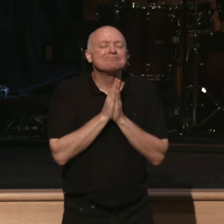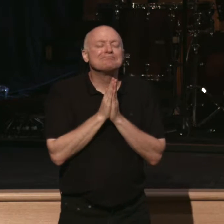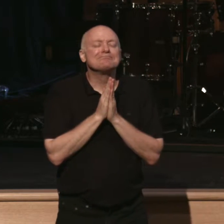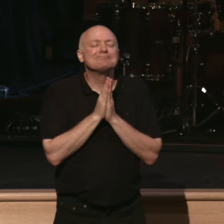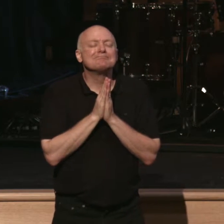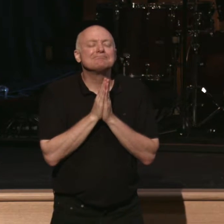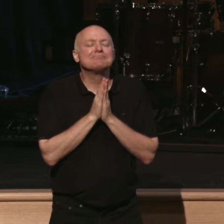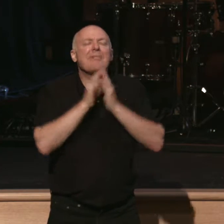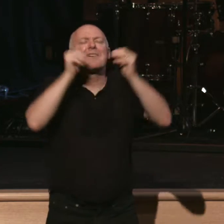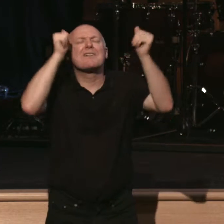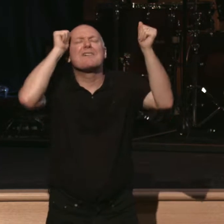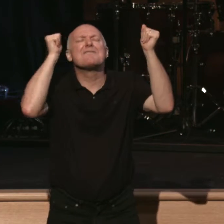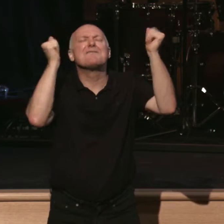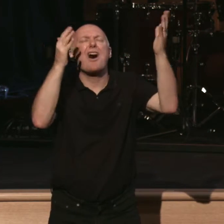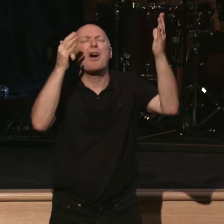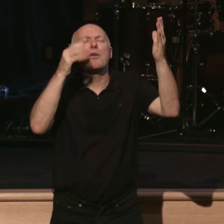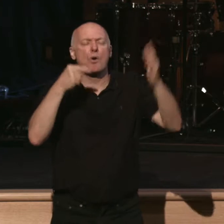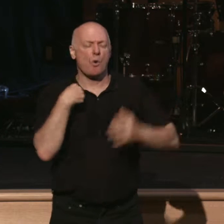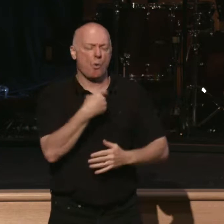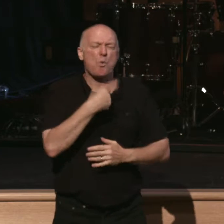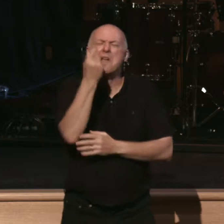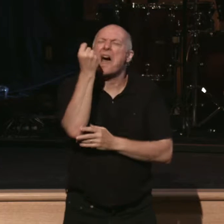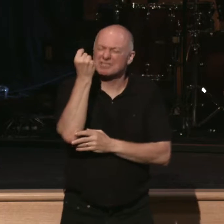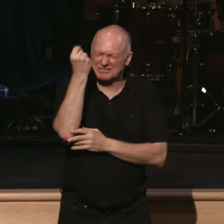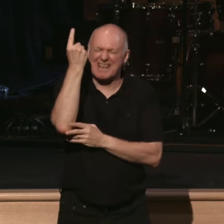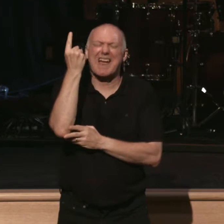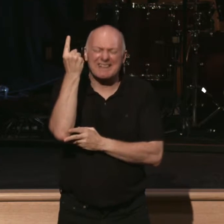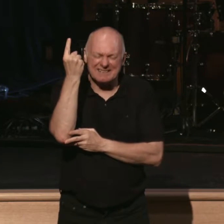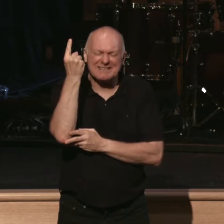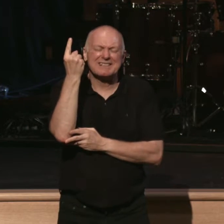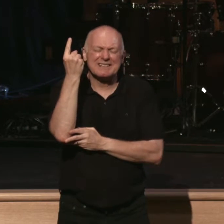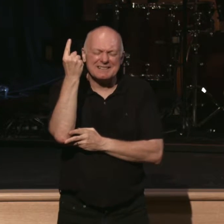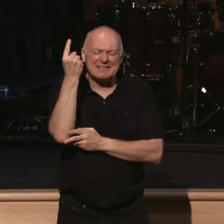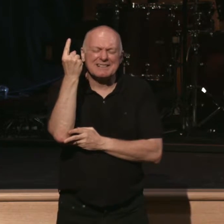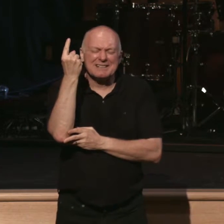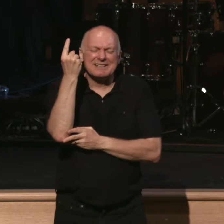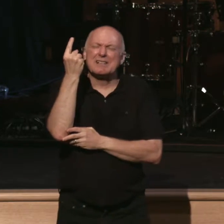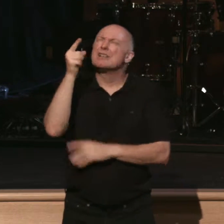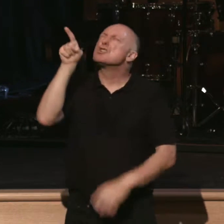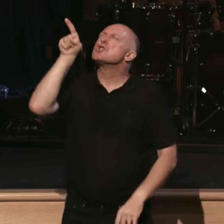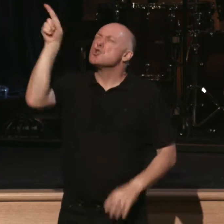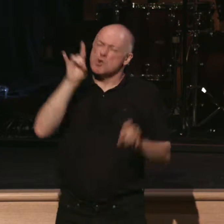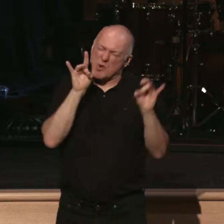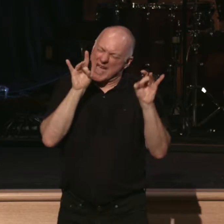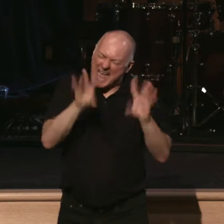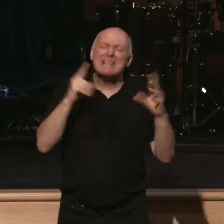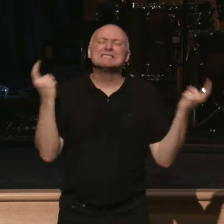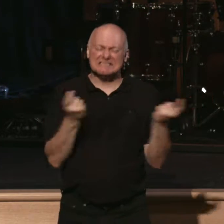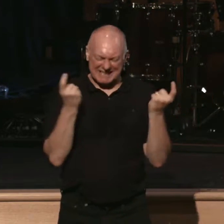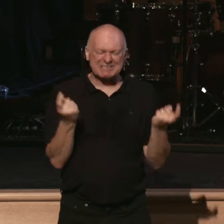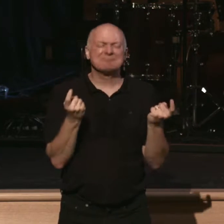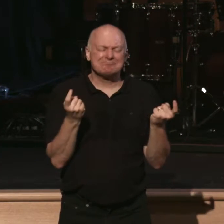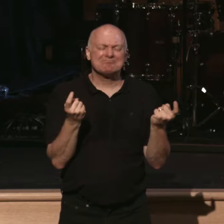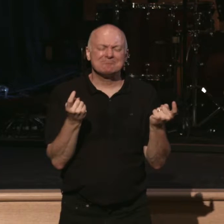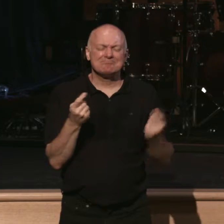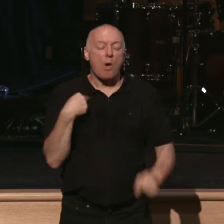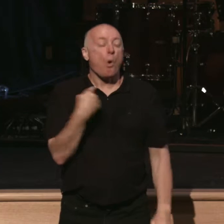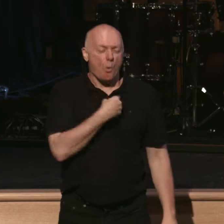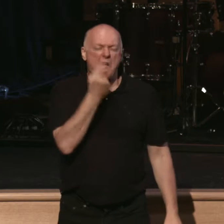So Father, we understand that you hate sin. We understand that our